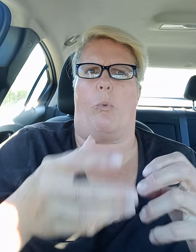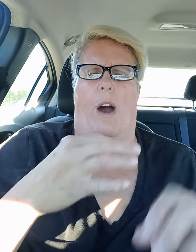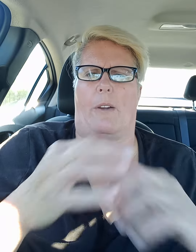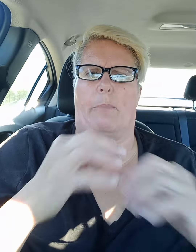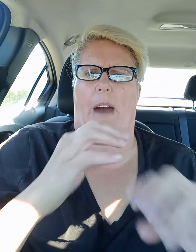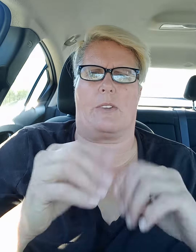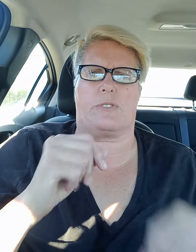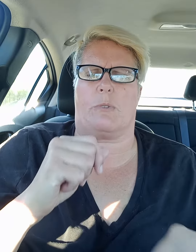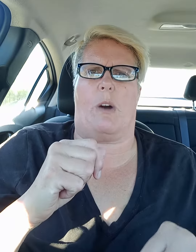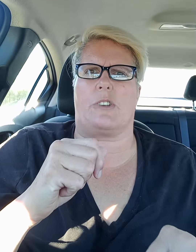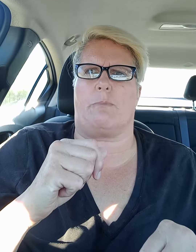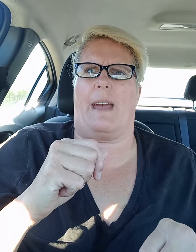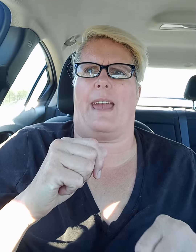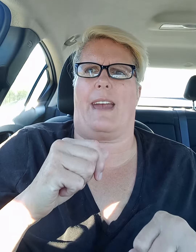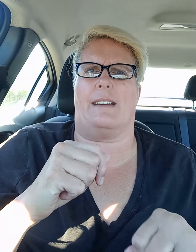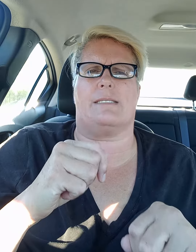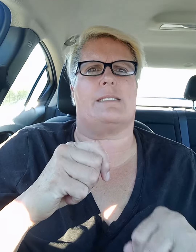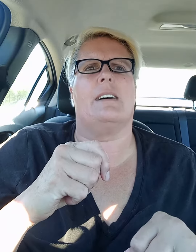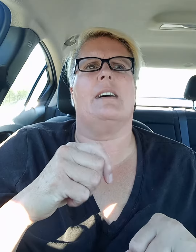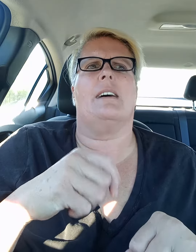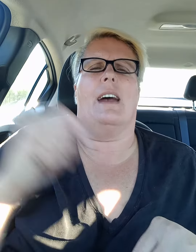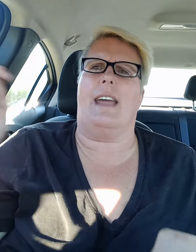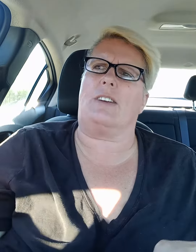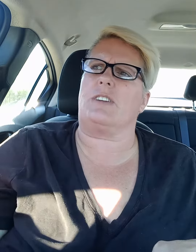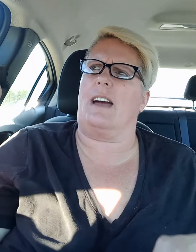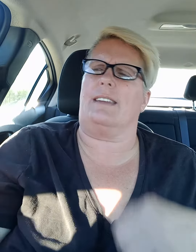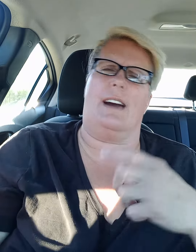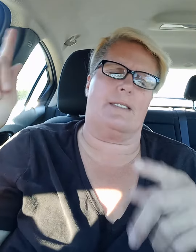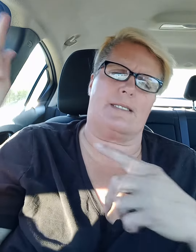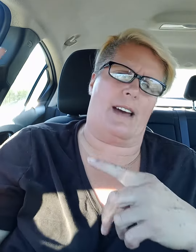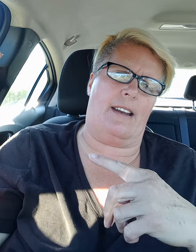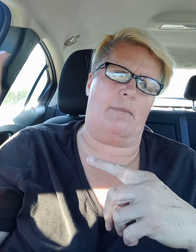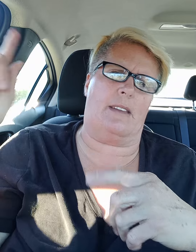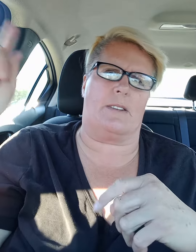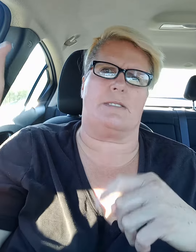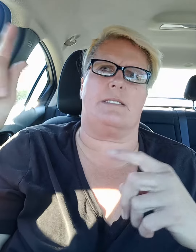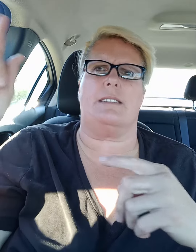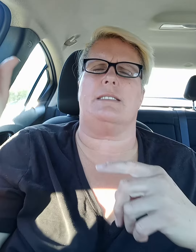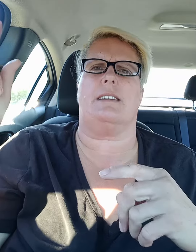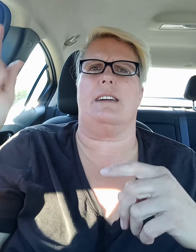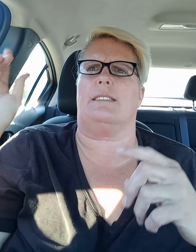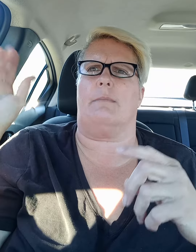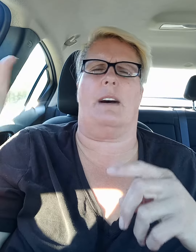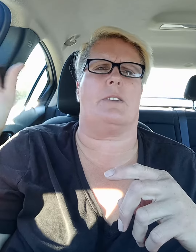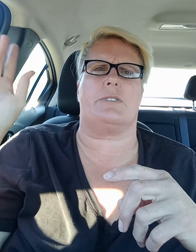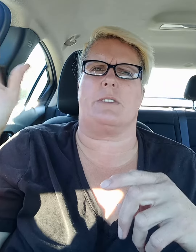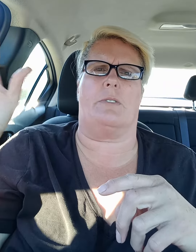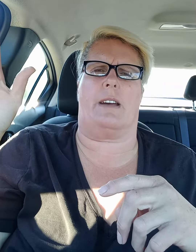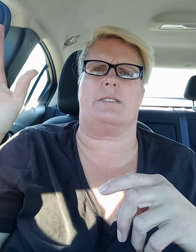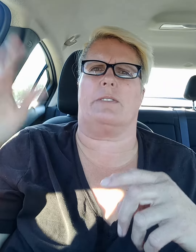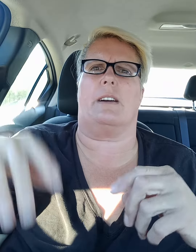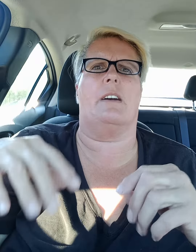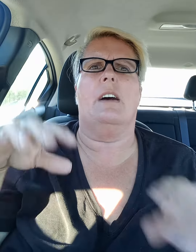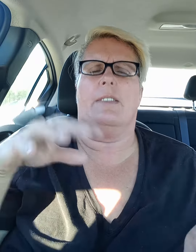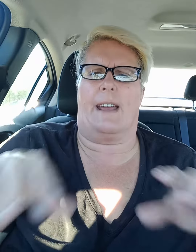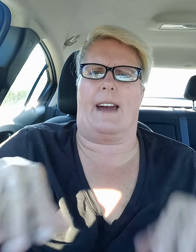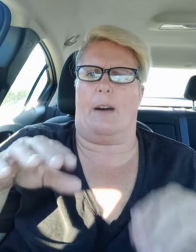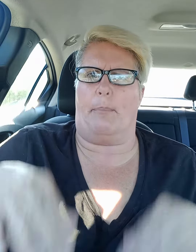water bottles to wash my hands and actually on the other side of me there's DTE and the men are so nice over there they got a